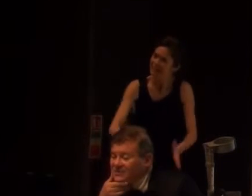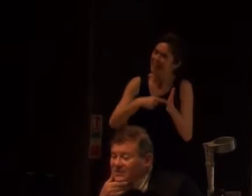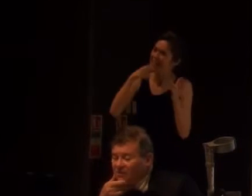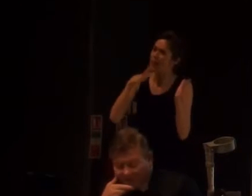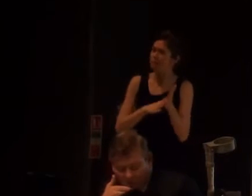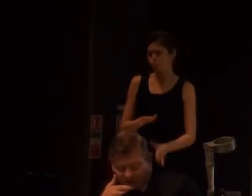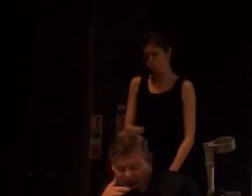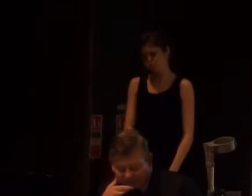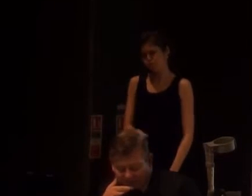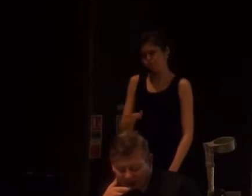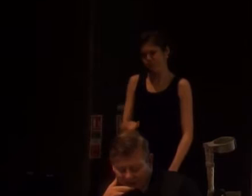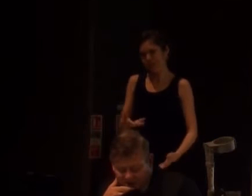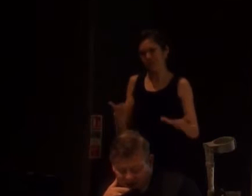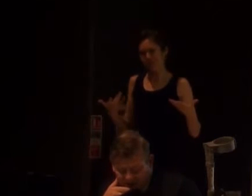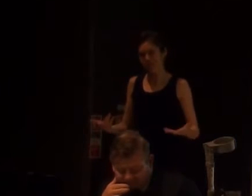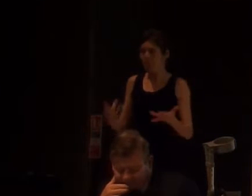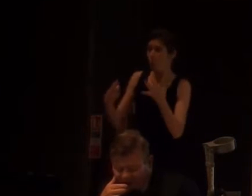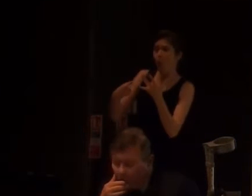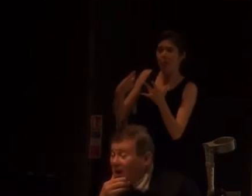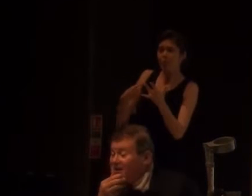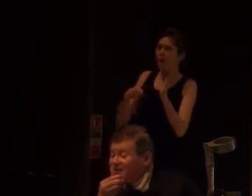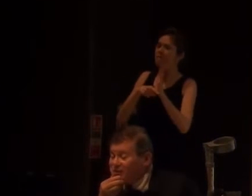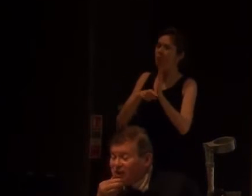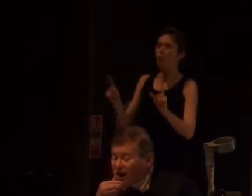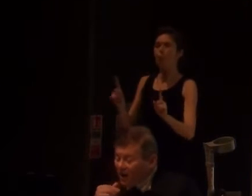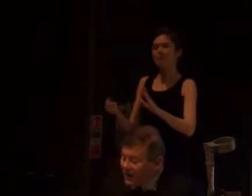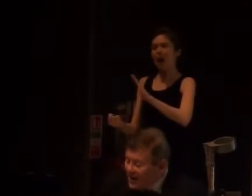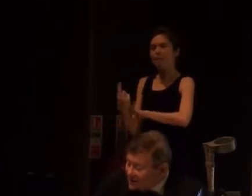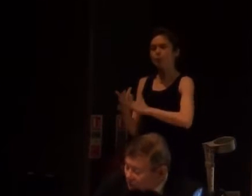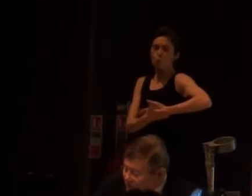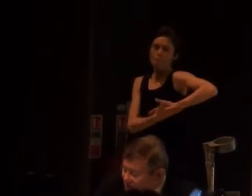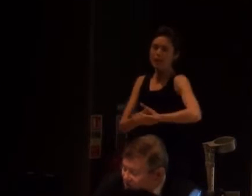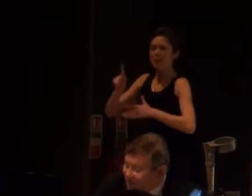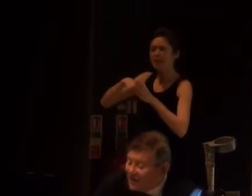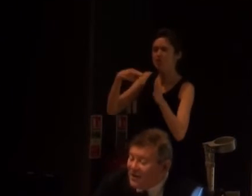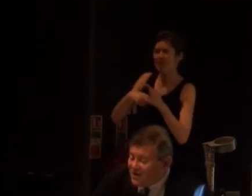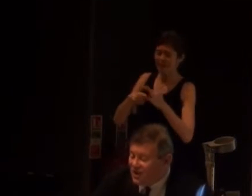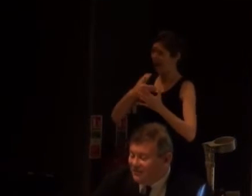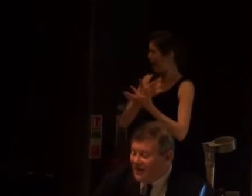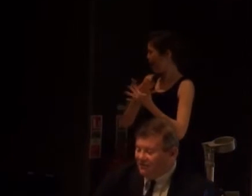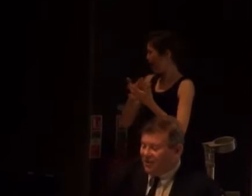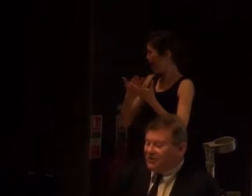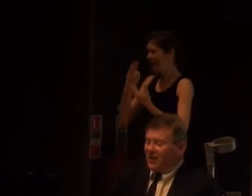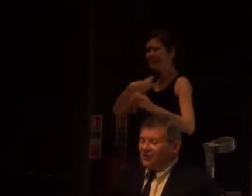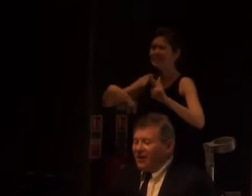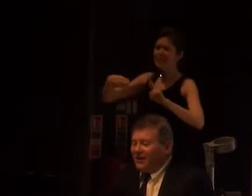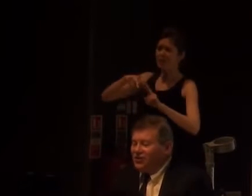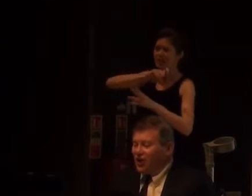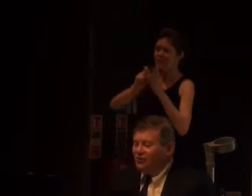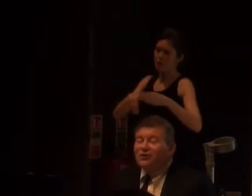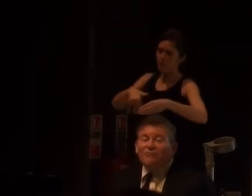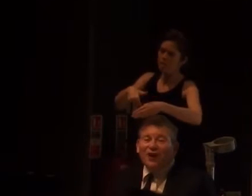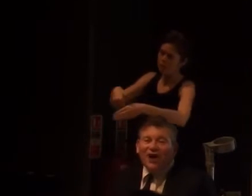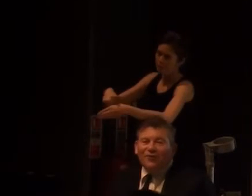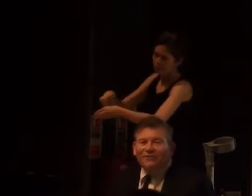Victims, Whatever Happened to Baby Jane, Wait Until Dark, and a whole series of other TV rather second-rate